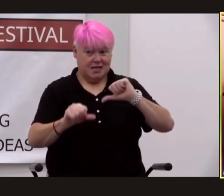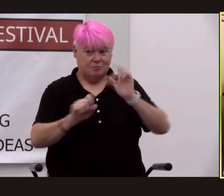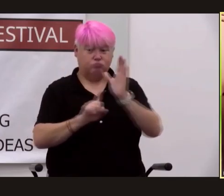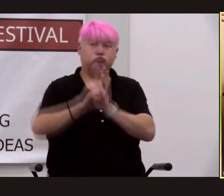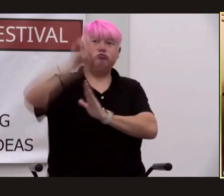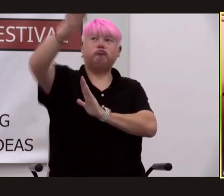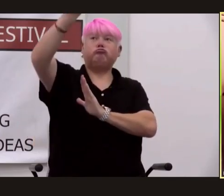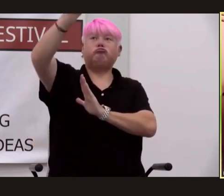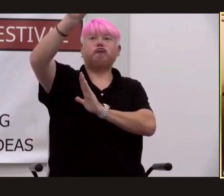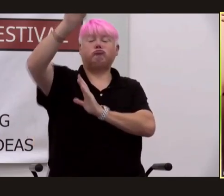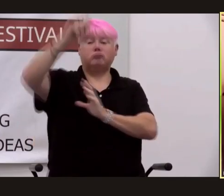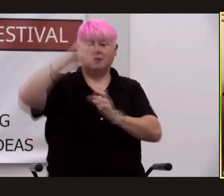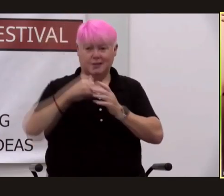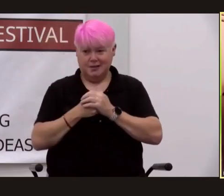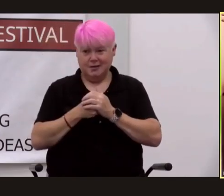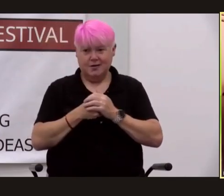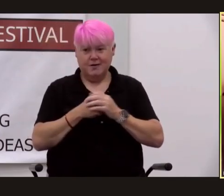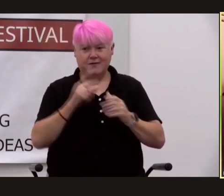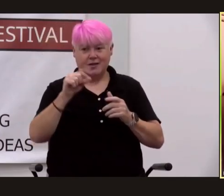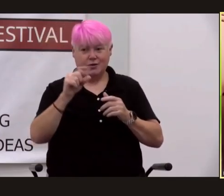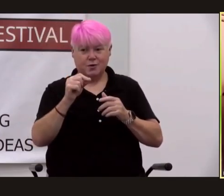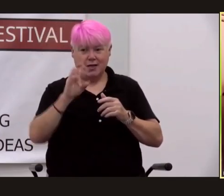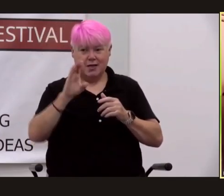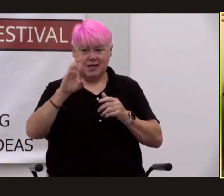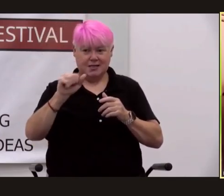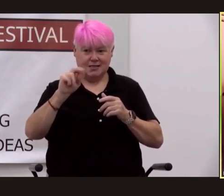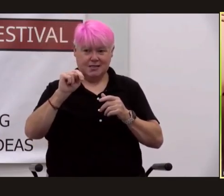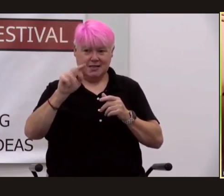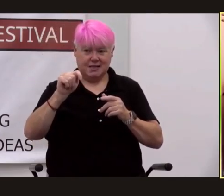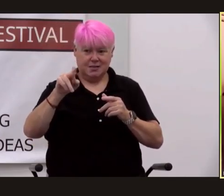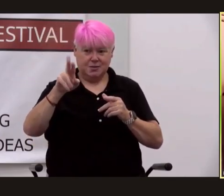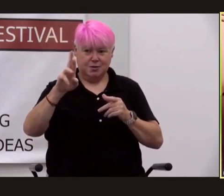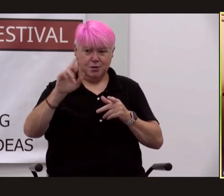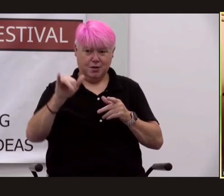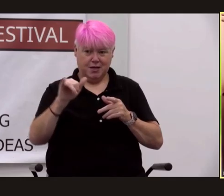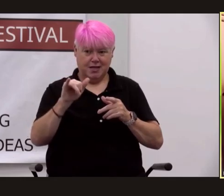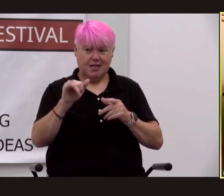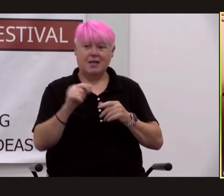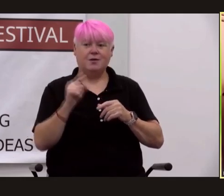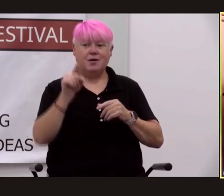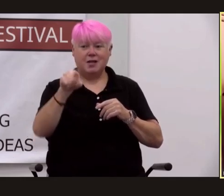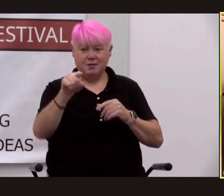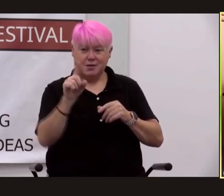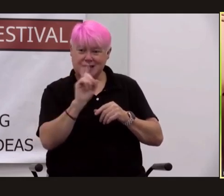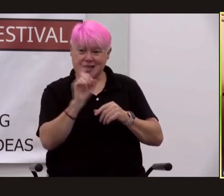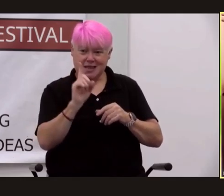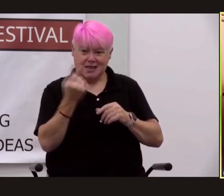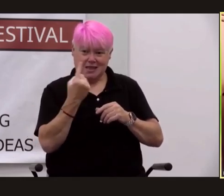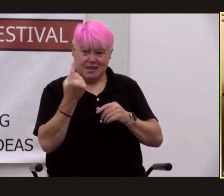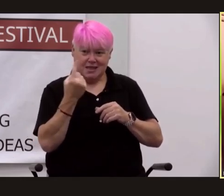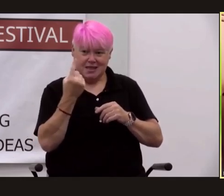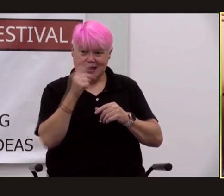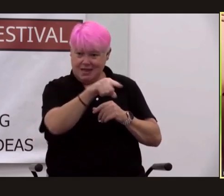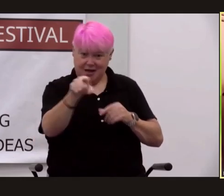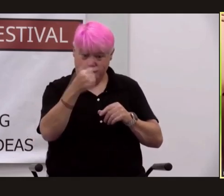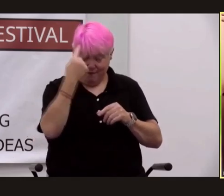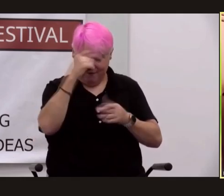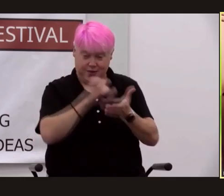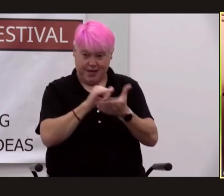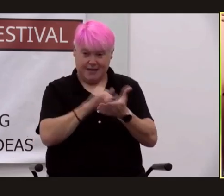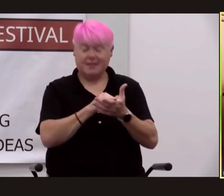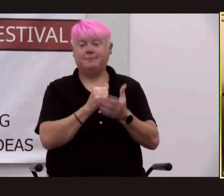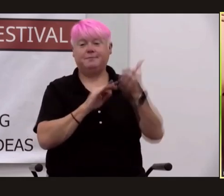ahead in the middle of the 20th century and j robert oppenheimer was there for this it was viewed by everybody as a great technological achievement